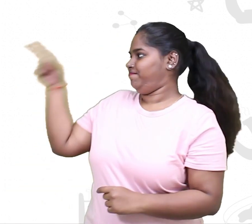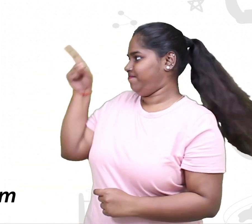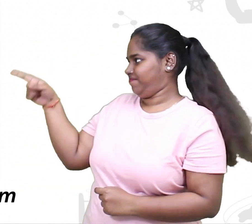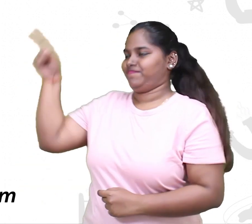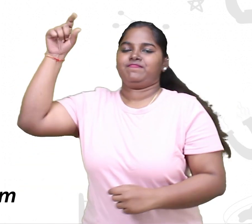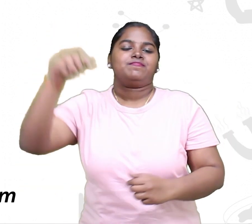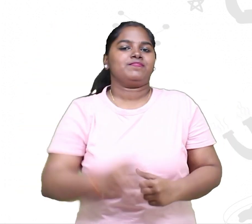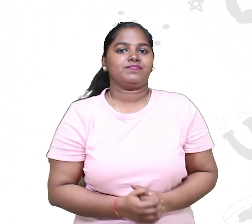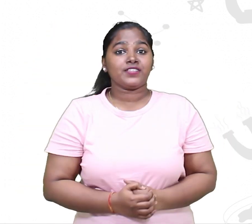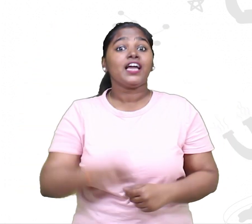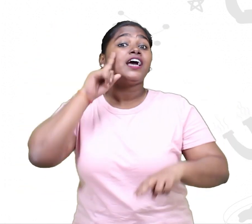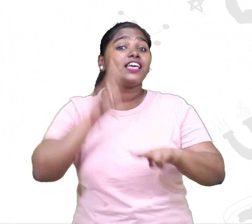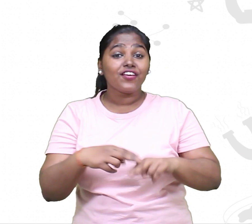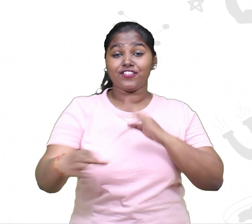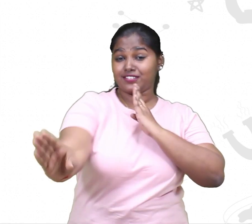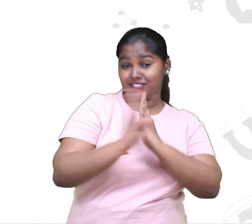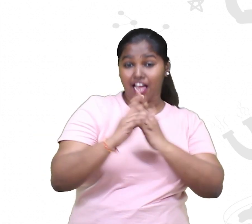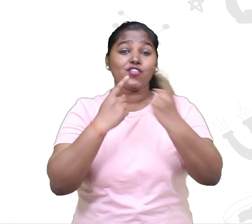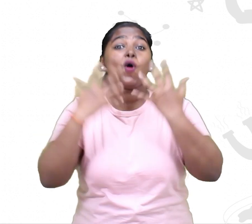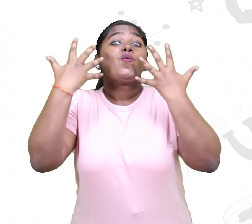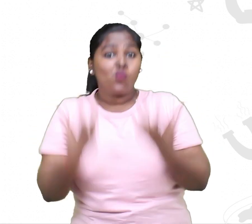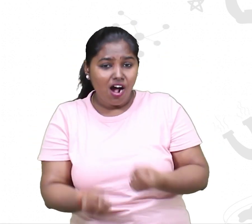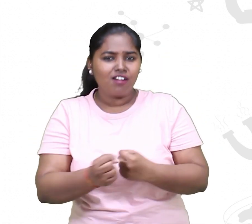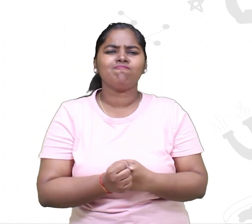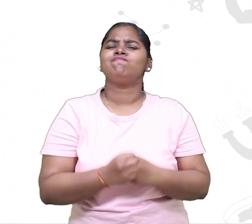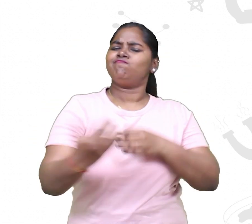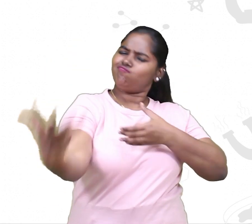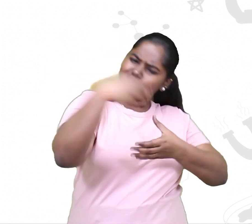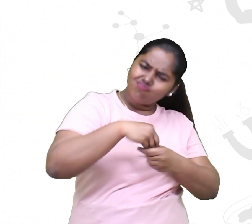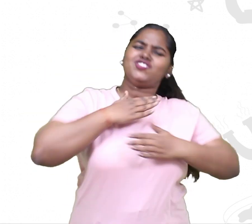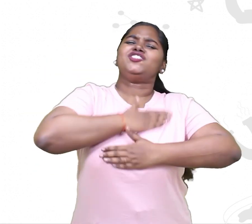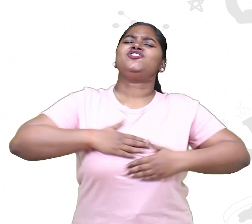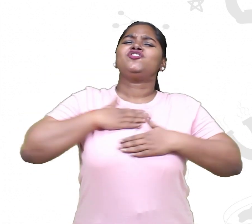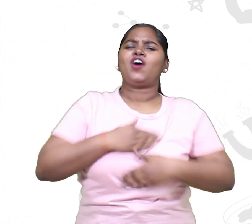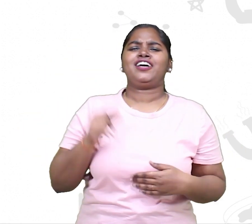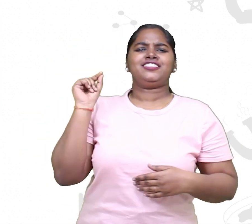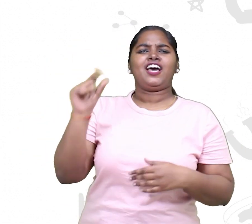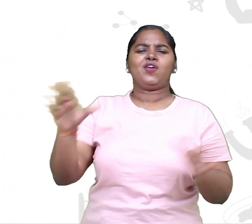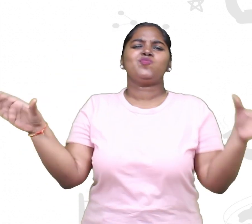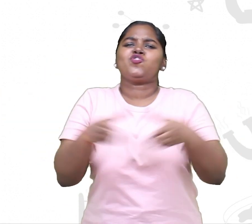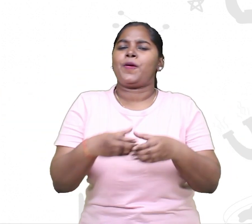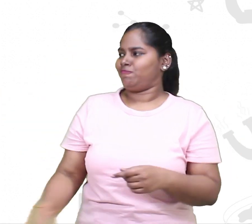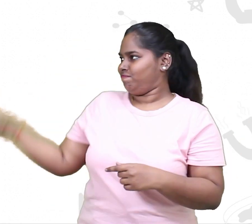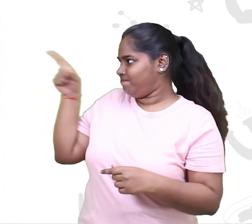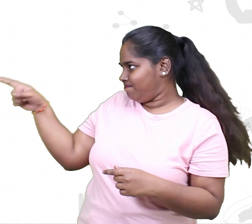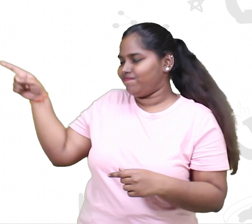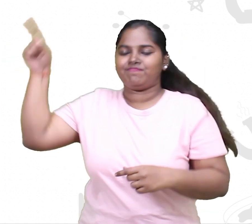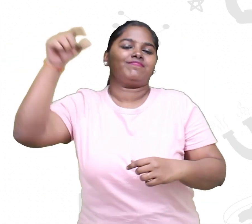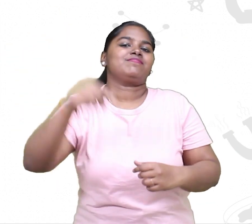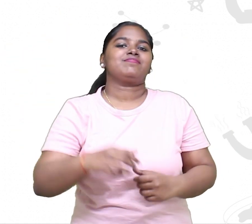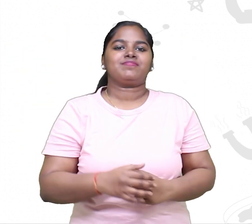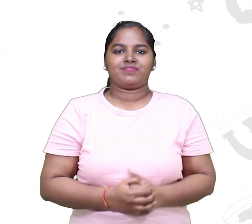If you would like to talk to us directly, then join the fun on our telegram group. Again, the link is in the show notes.